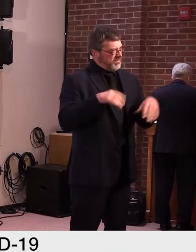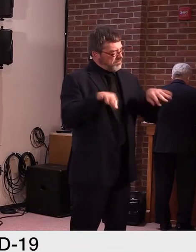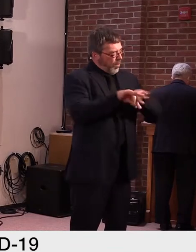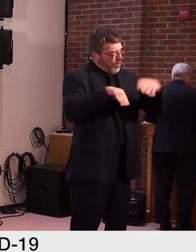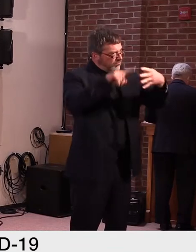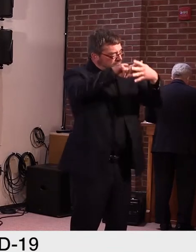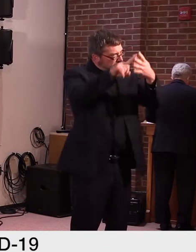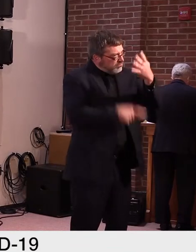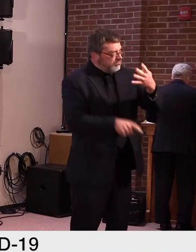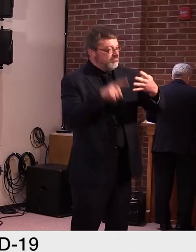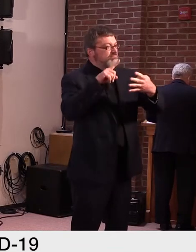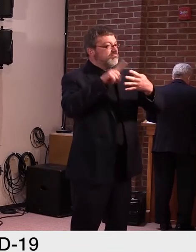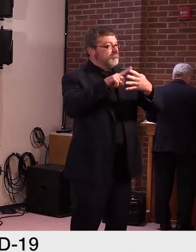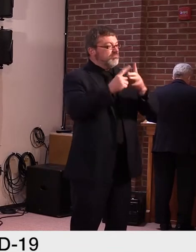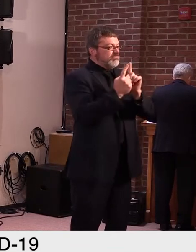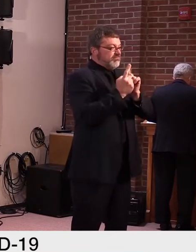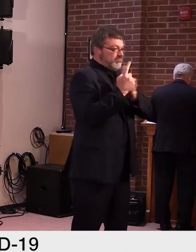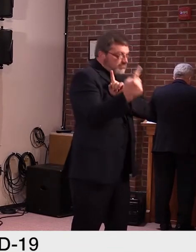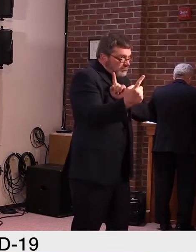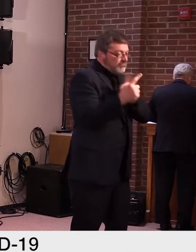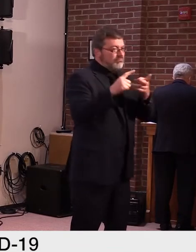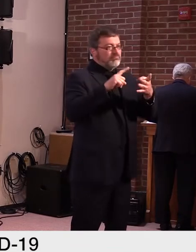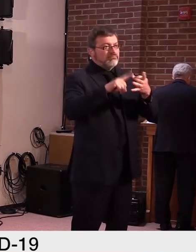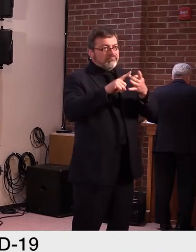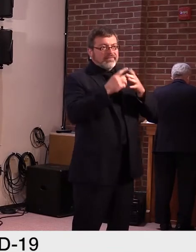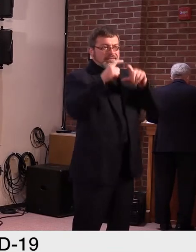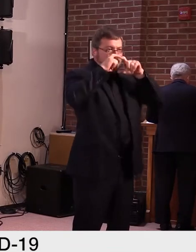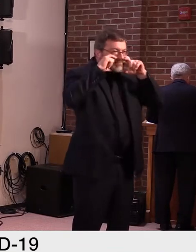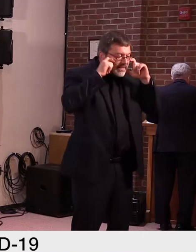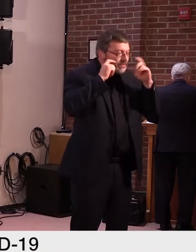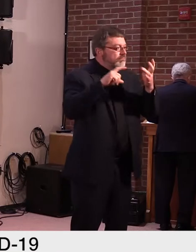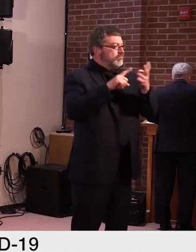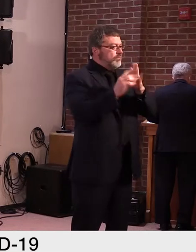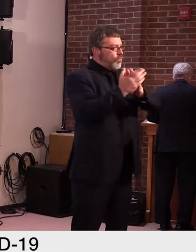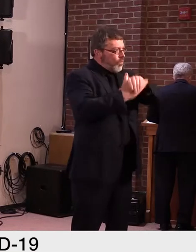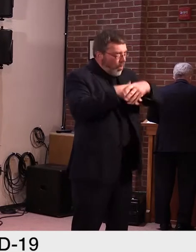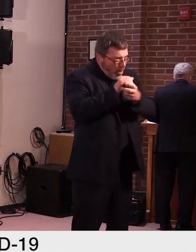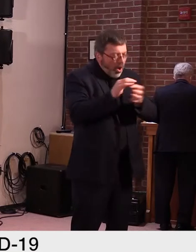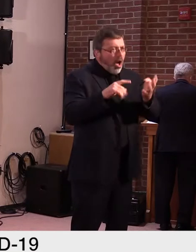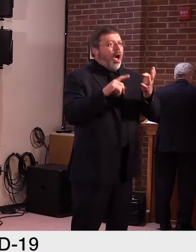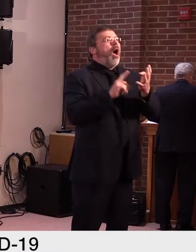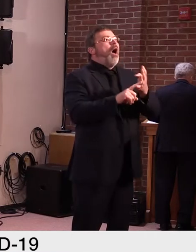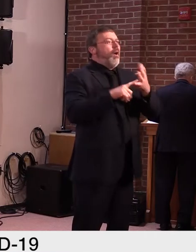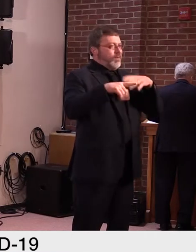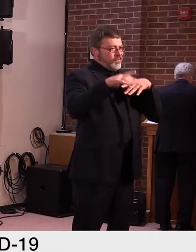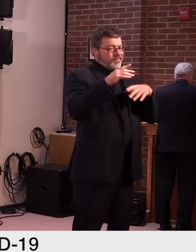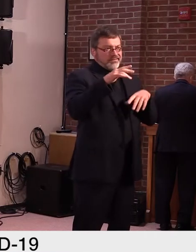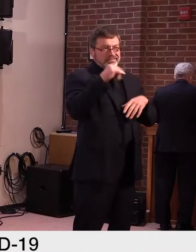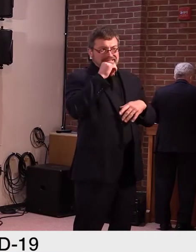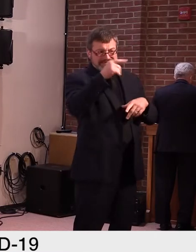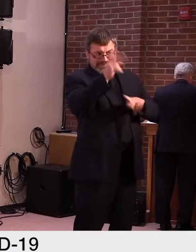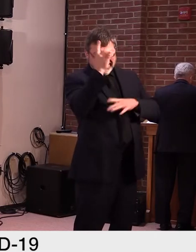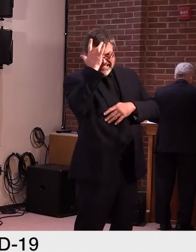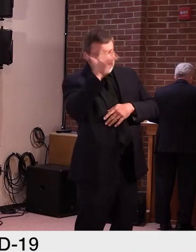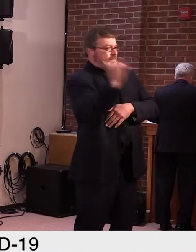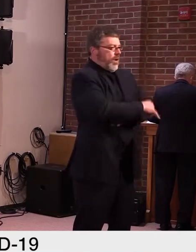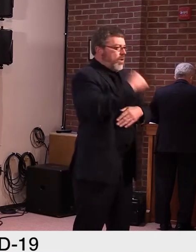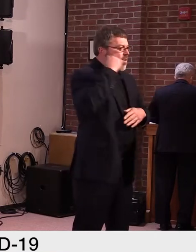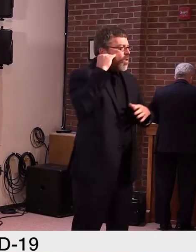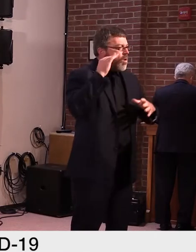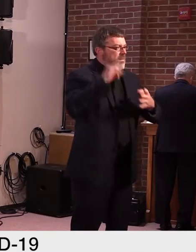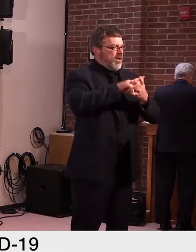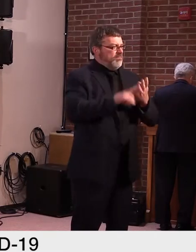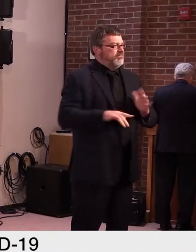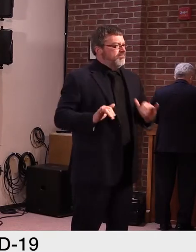home when sick, and being smart with gathering size and travel. I will continue to echo